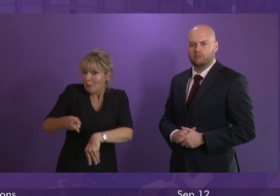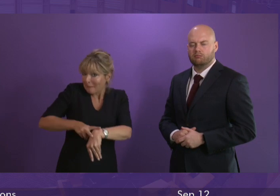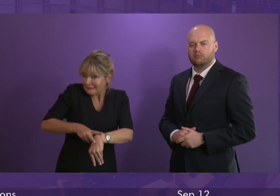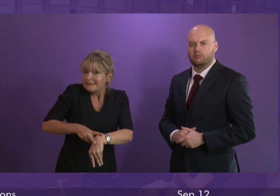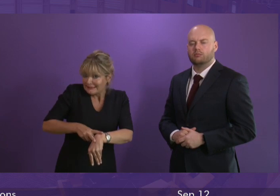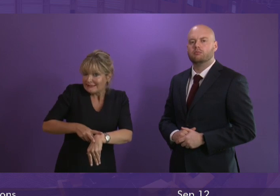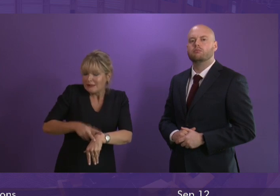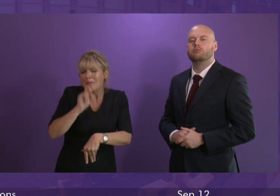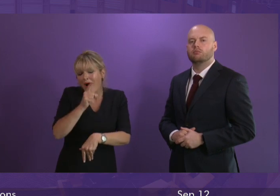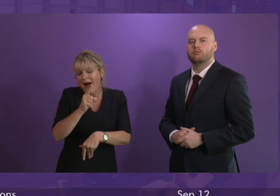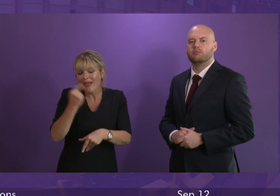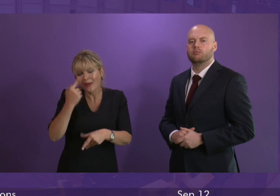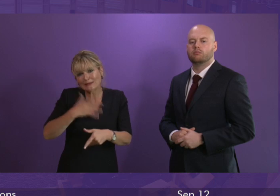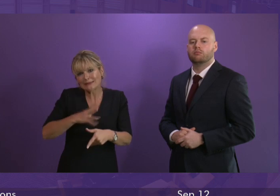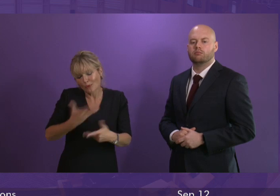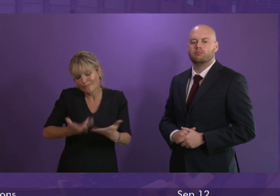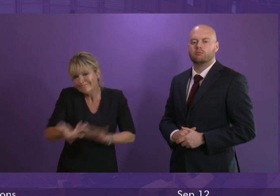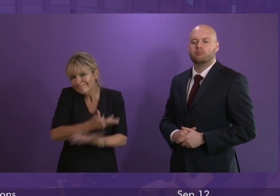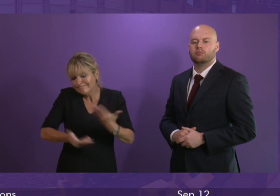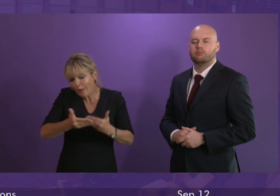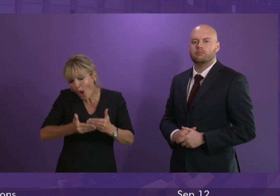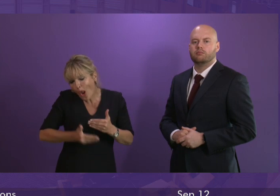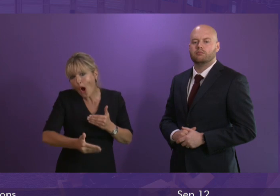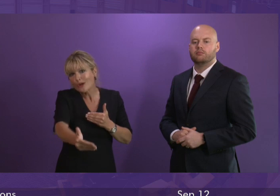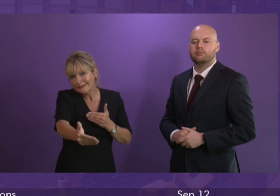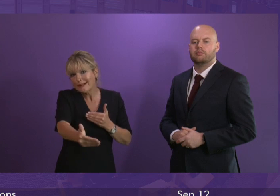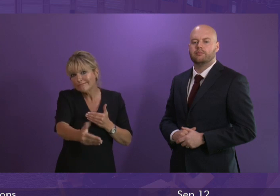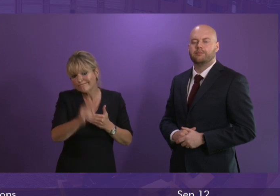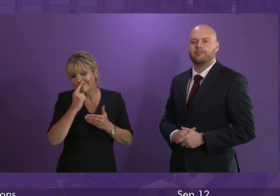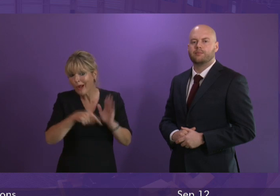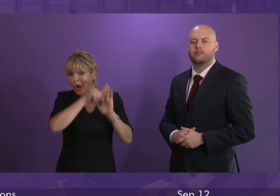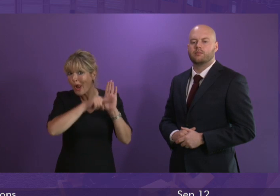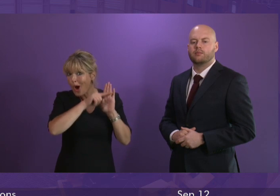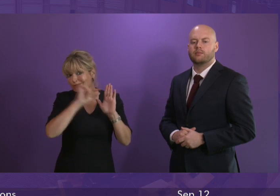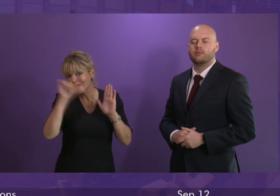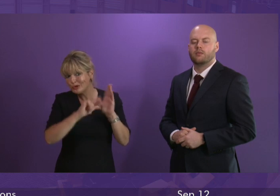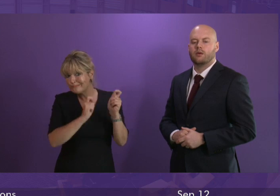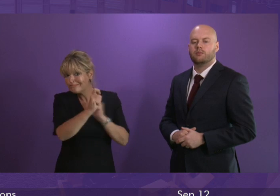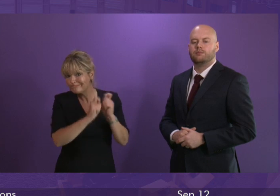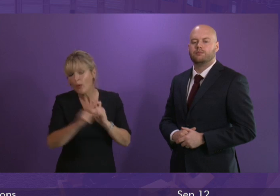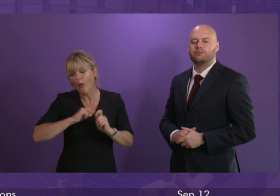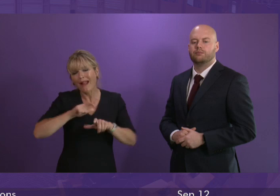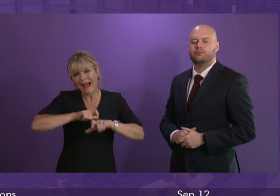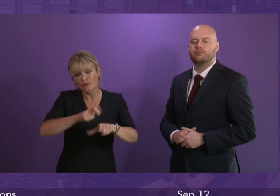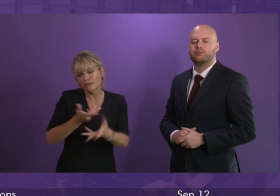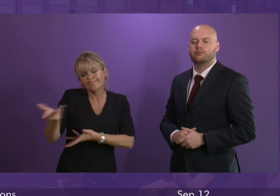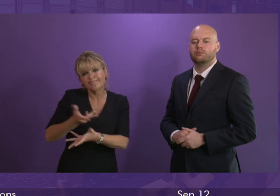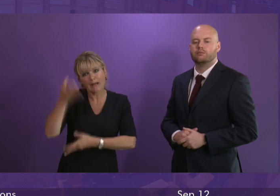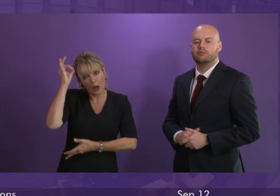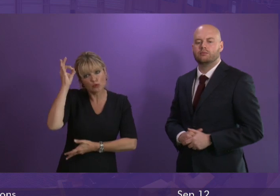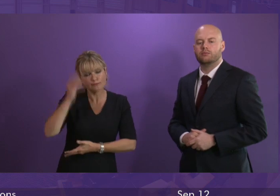there are longer-term questions about whether there are changes required to the law and we will continue to have that dialogue with Glasgow City Council.